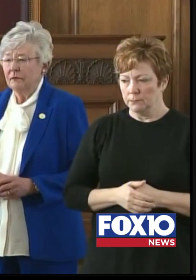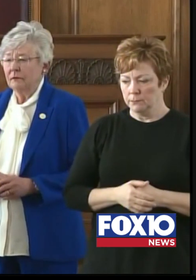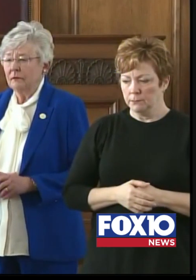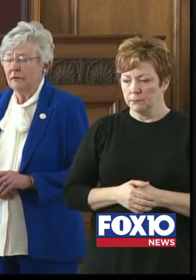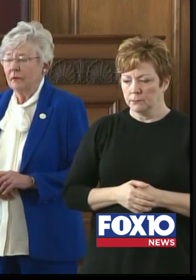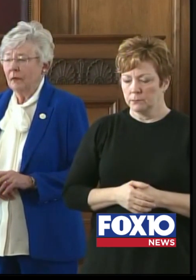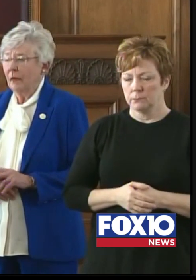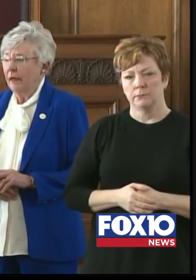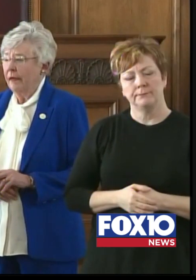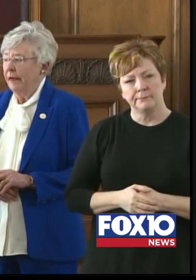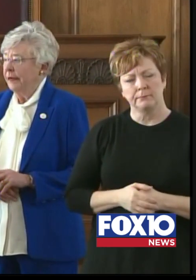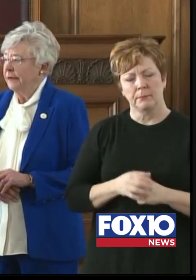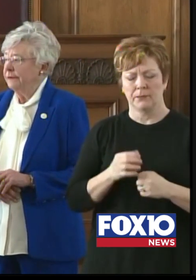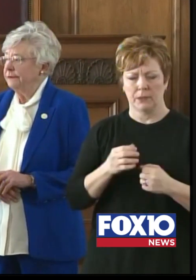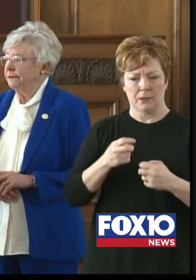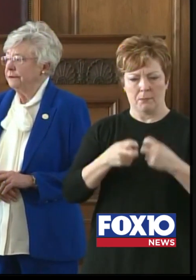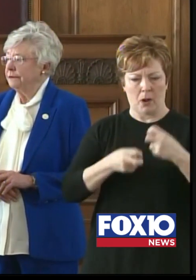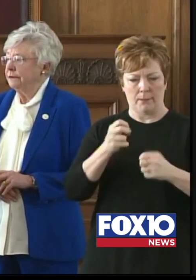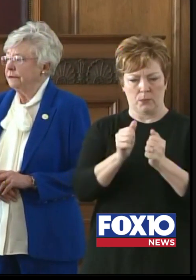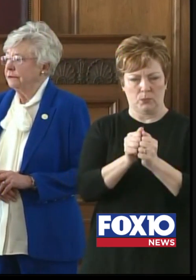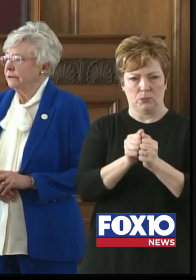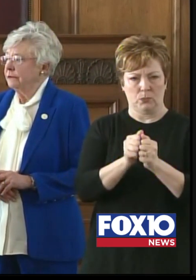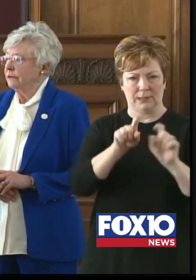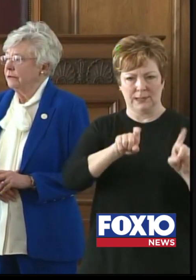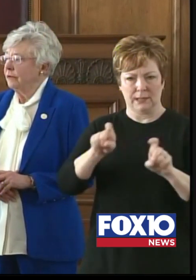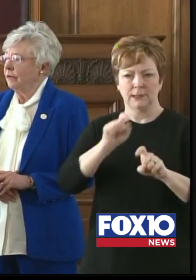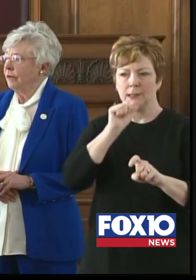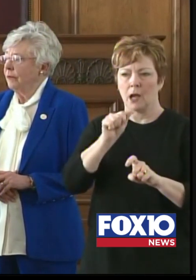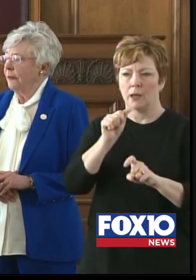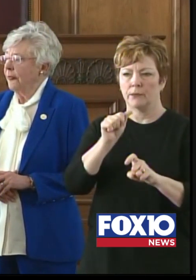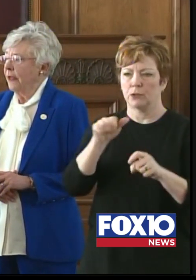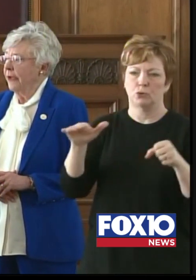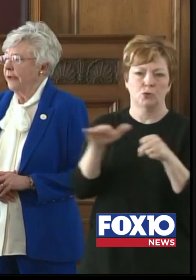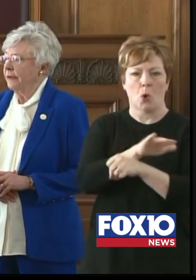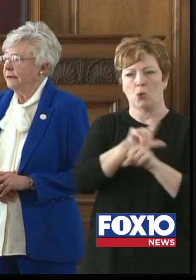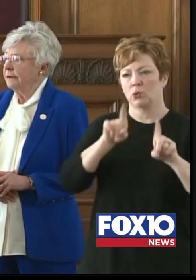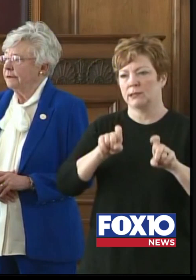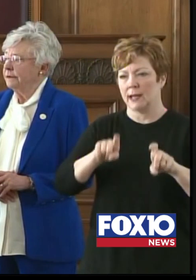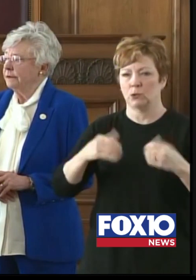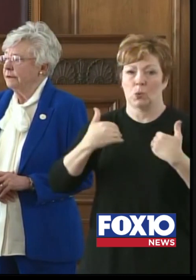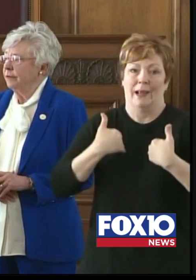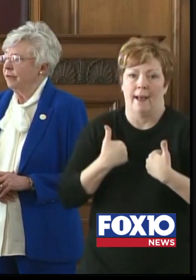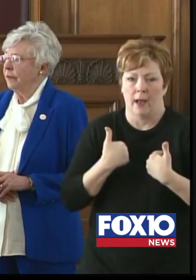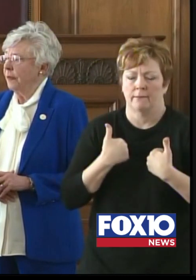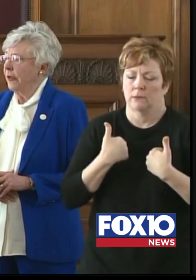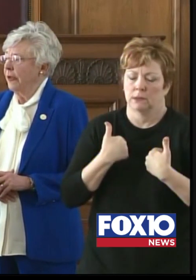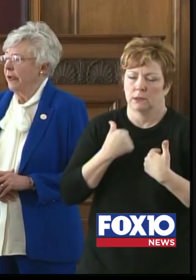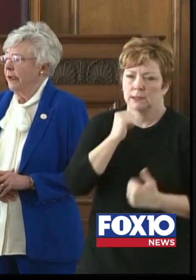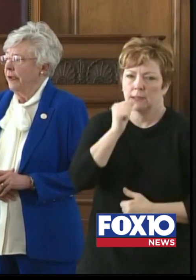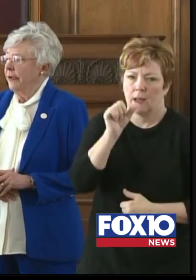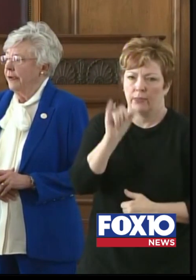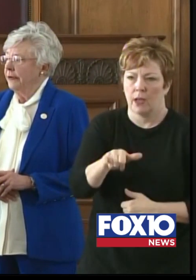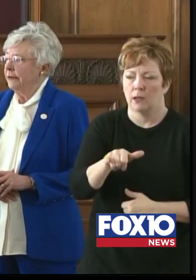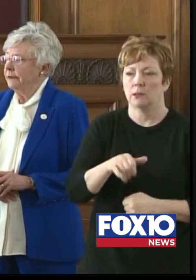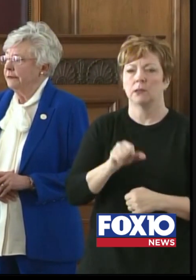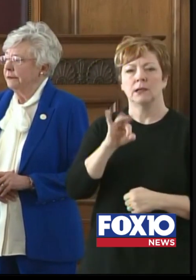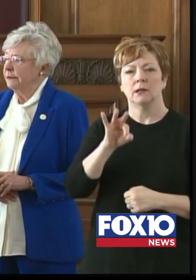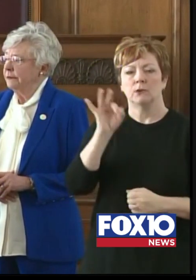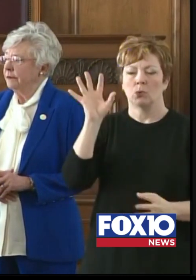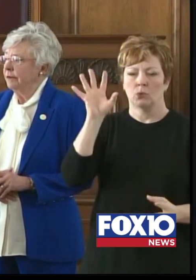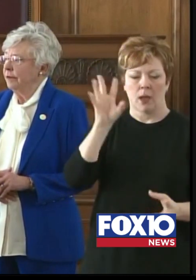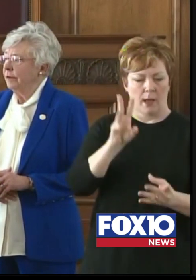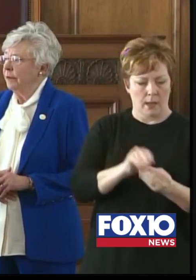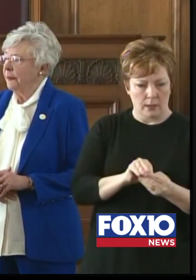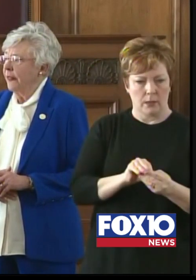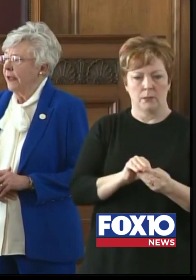The real issue with testing is not the total amount of tests we have out there available in the state. If you add all the capacity of